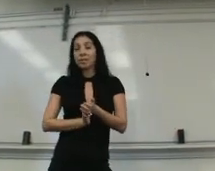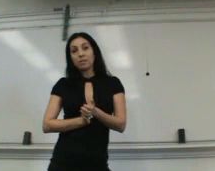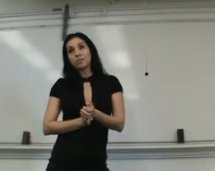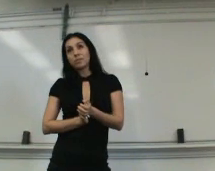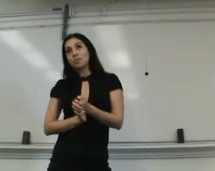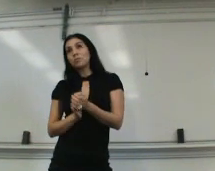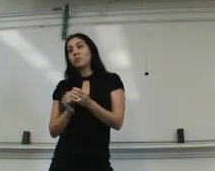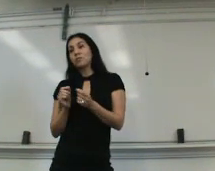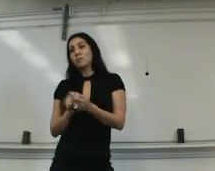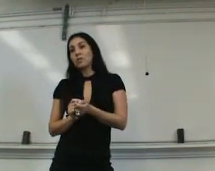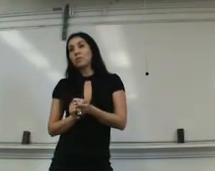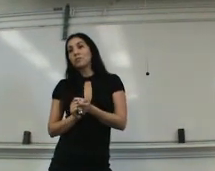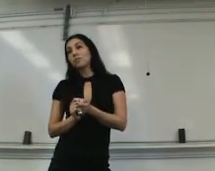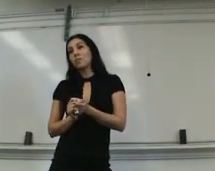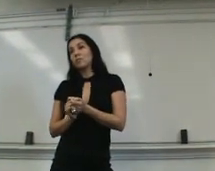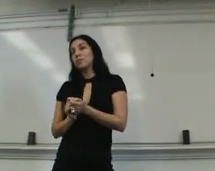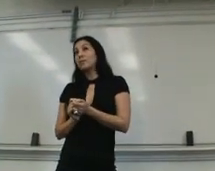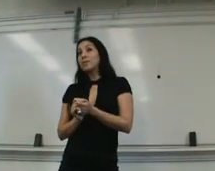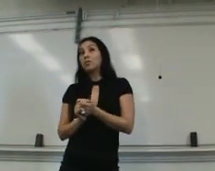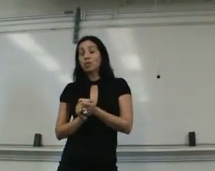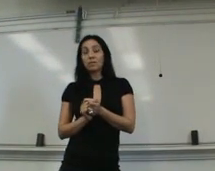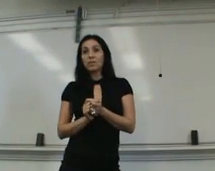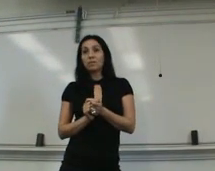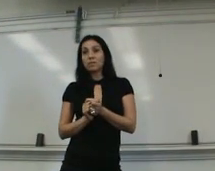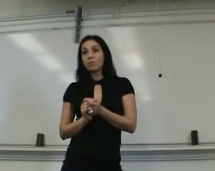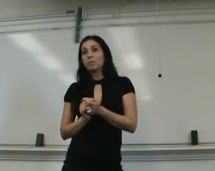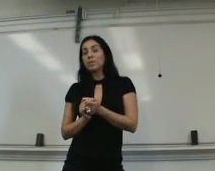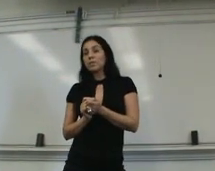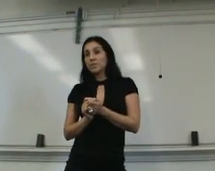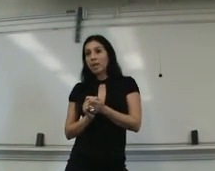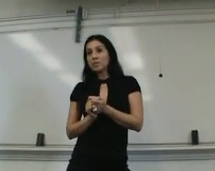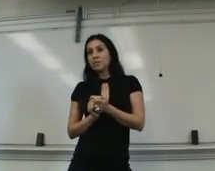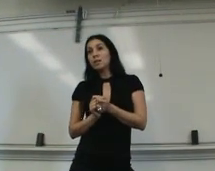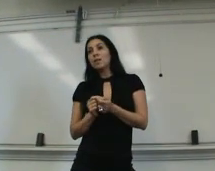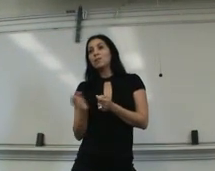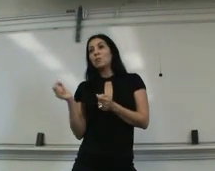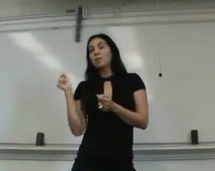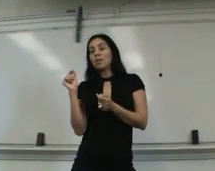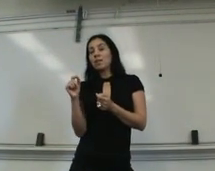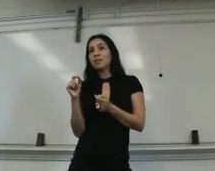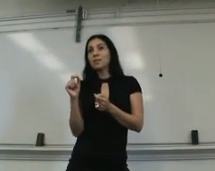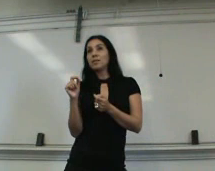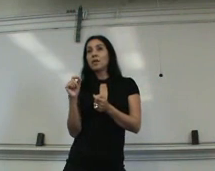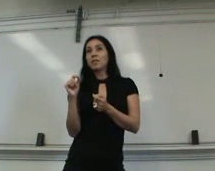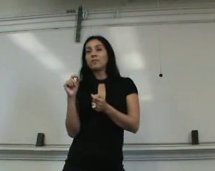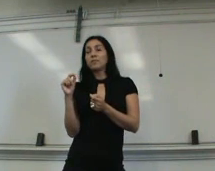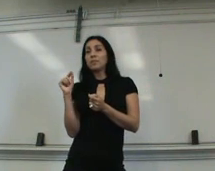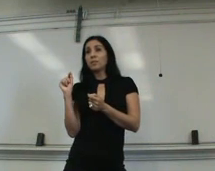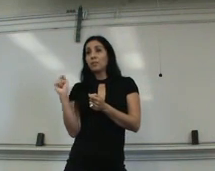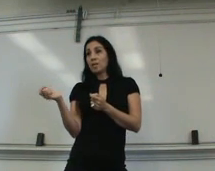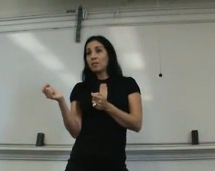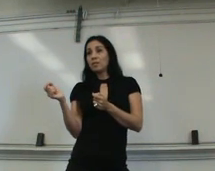bartenders doing their dreams, you know, it really shocked me because they were really fast. They were a lady and a male.